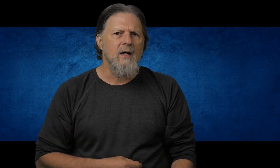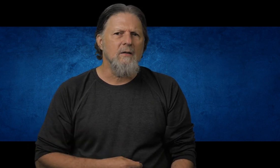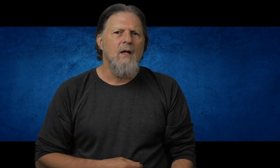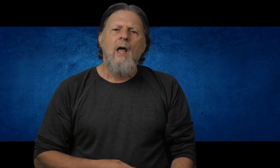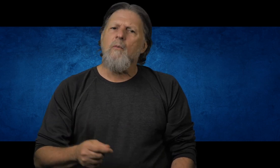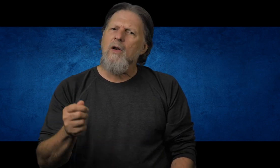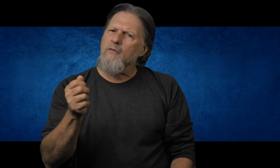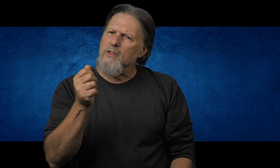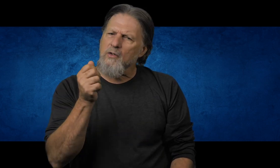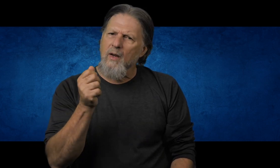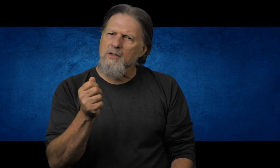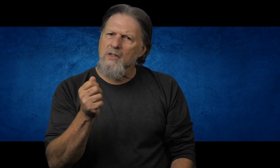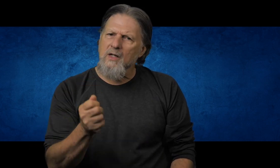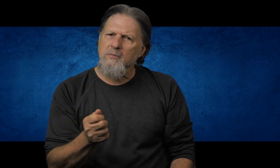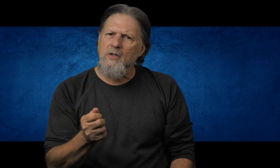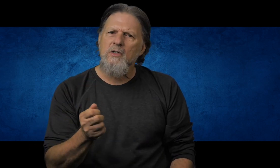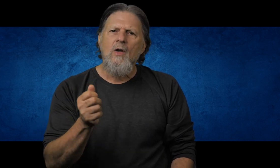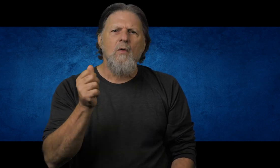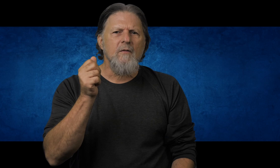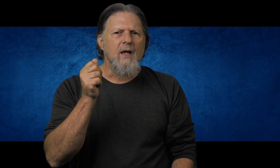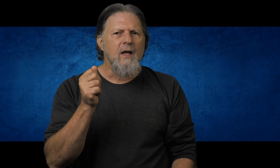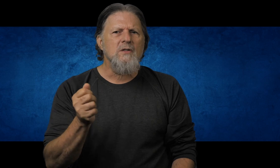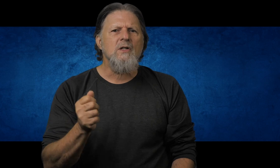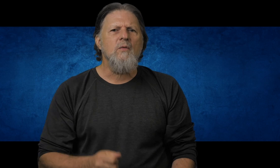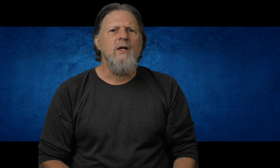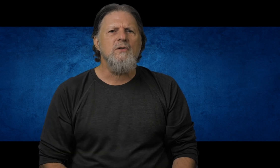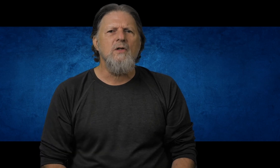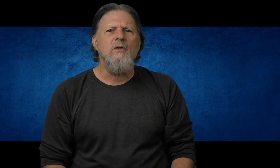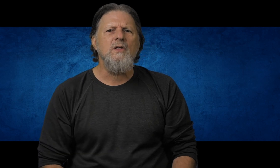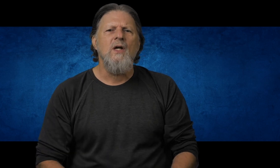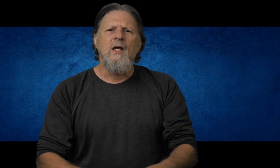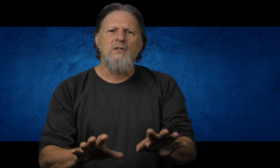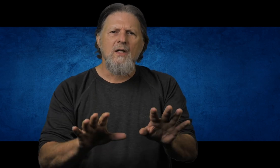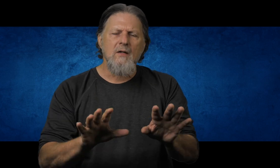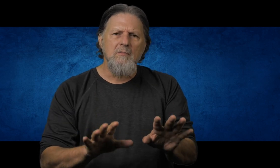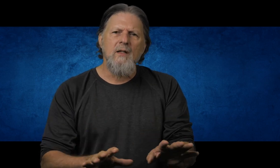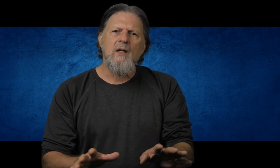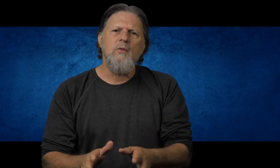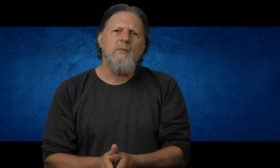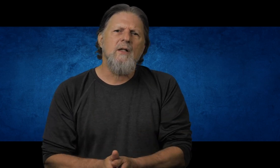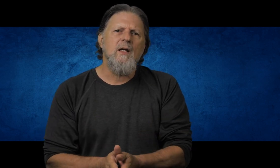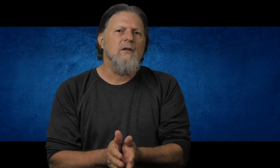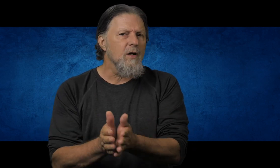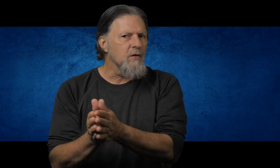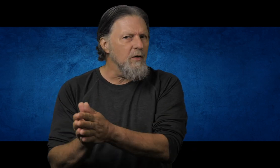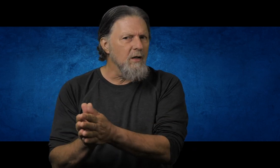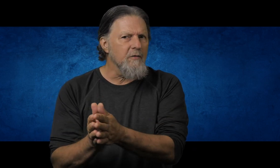hell. And one of his greatest deceptions, one of the easiest ways to do this, is to get men and women to think they're good enough